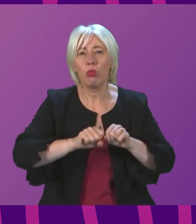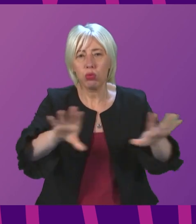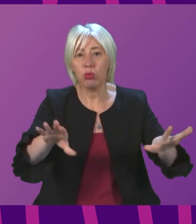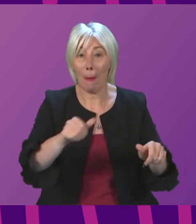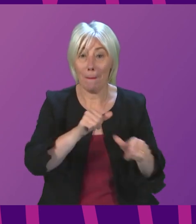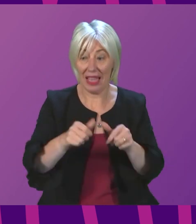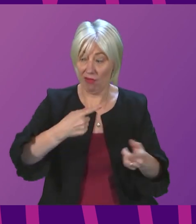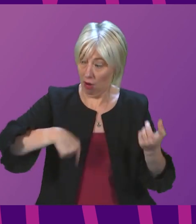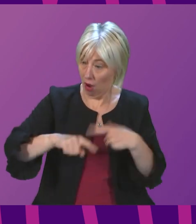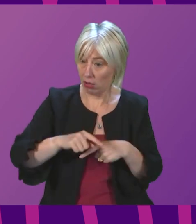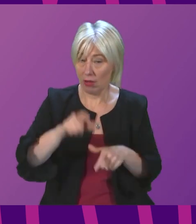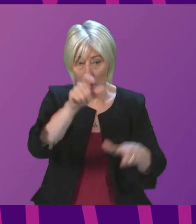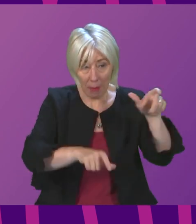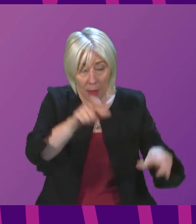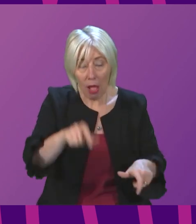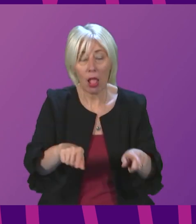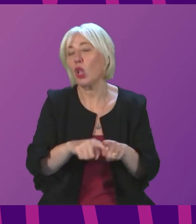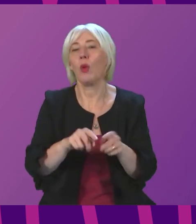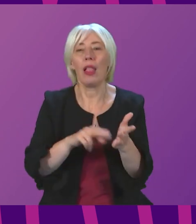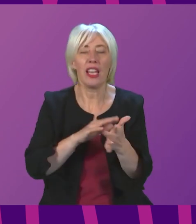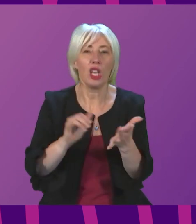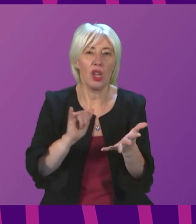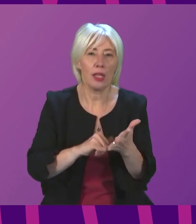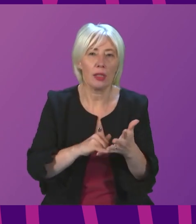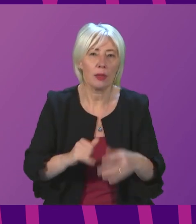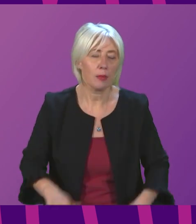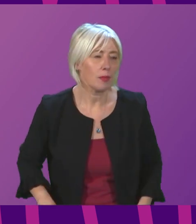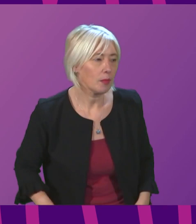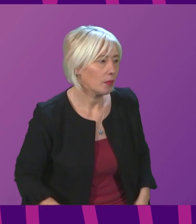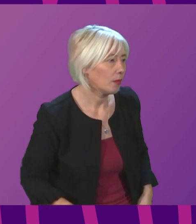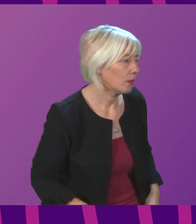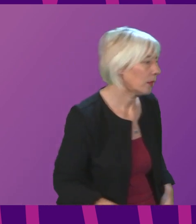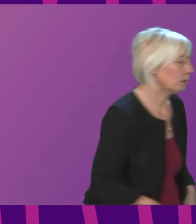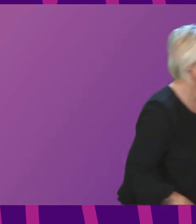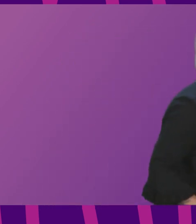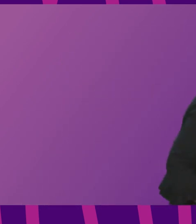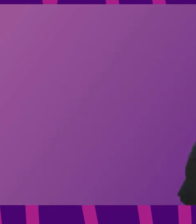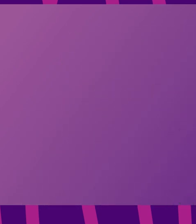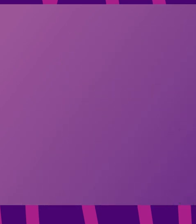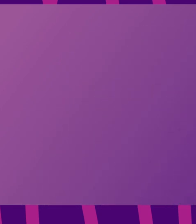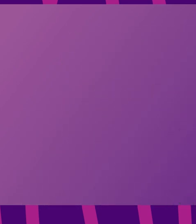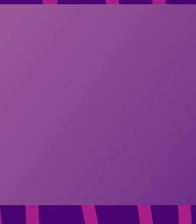ourselves, our loved ones, but also for the National Health Service. Question number three, Ariane Burgess.